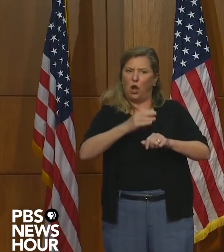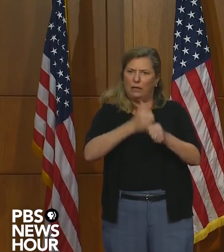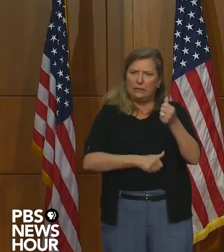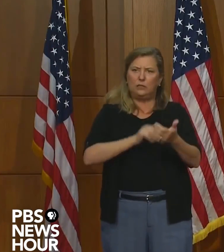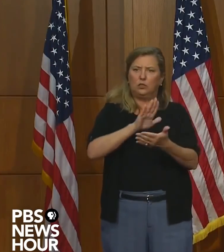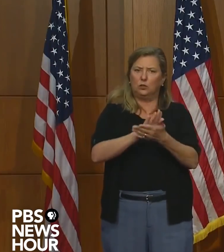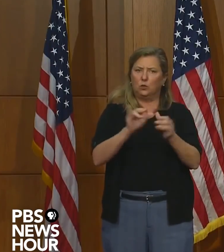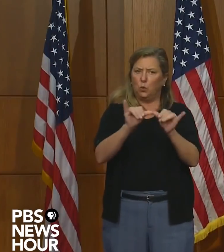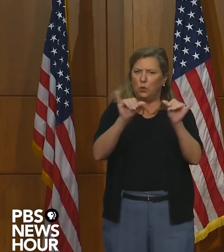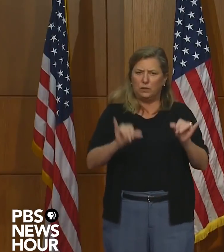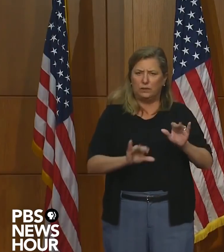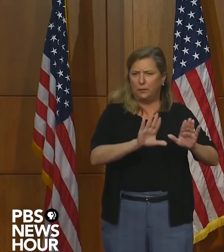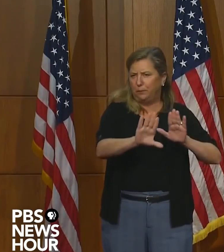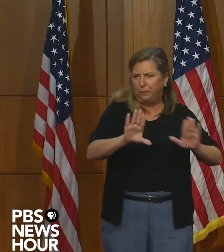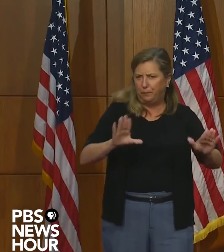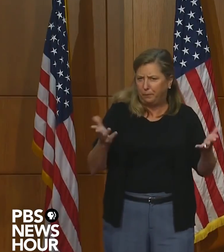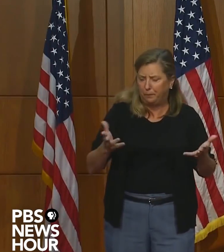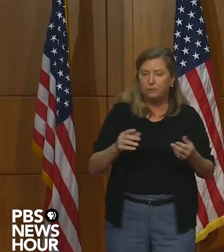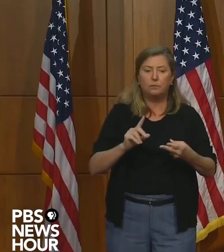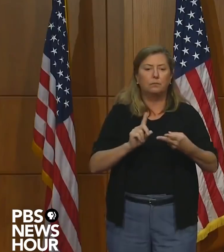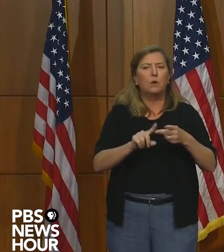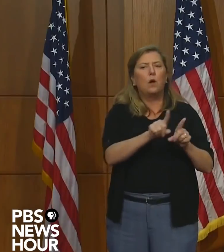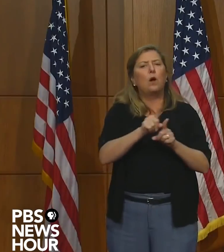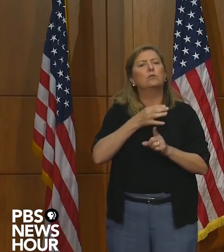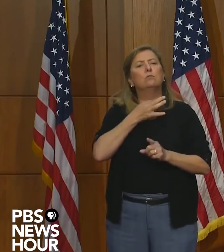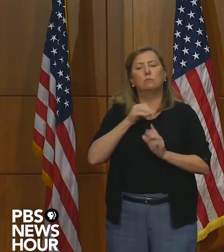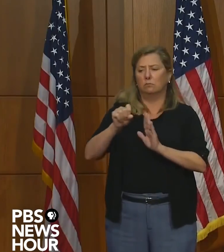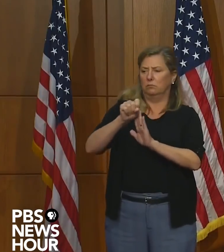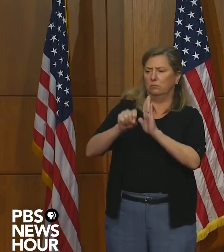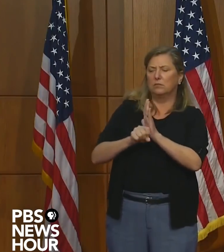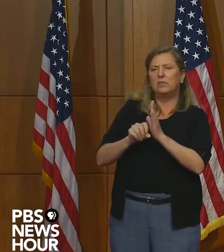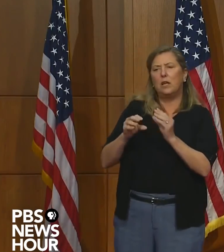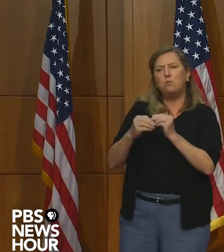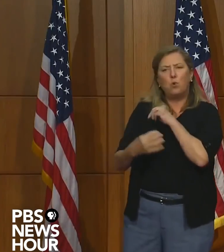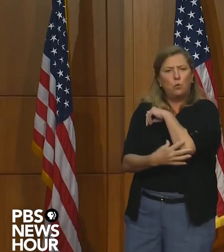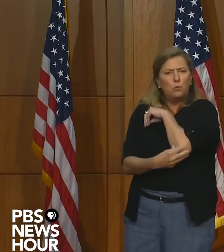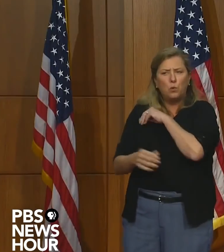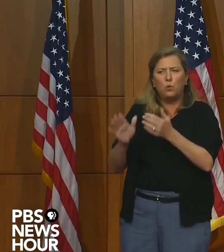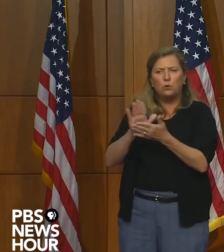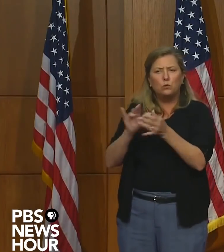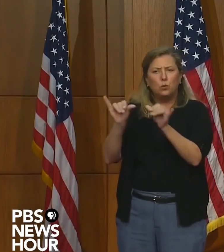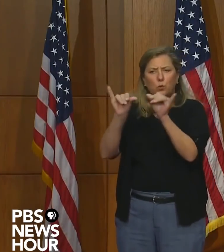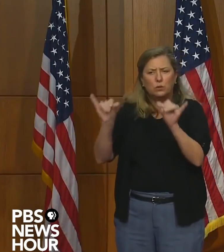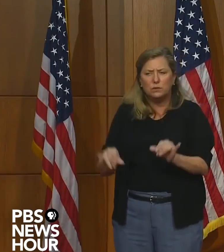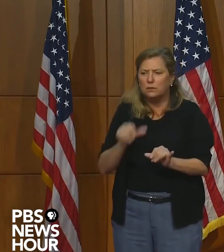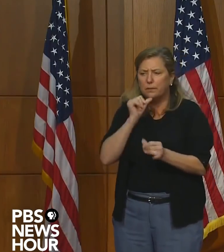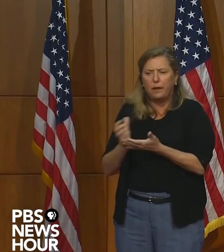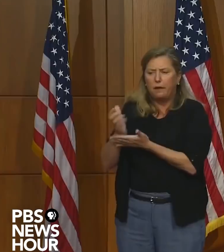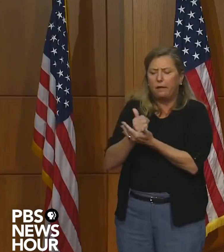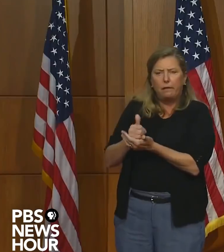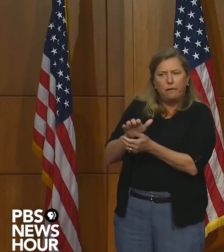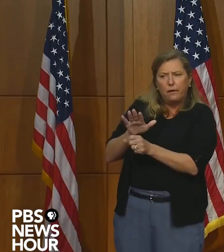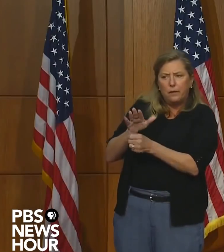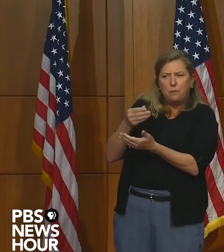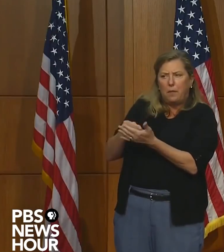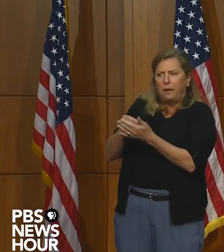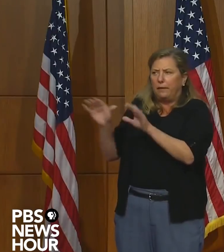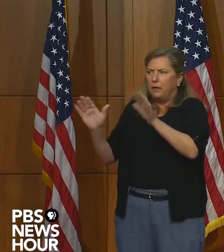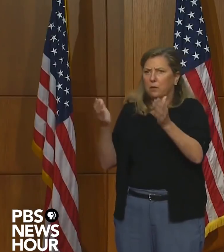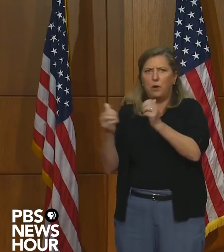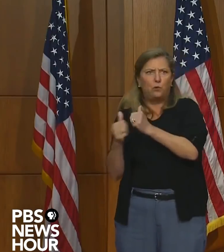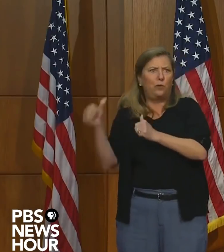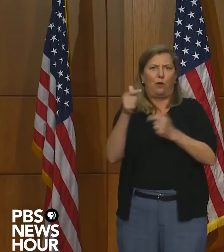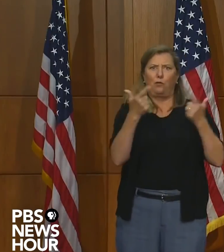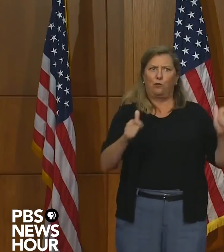school systems? And then also, what about the state's poorer school systems who don't have the revenues that larger systems have? What kind of